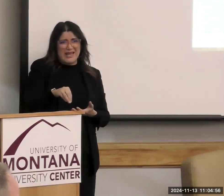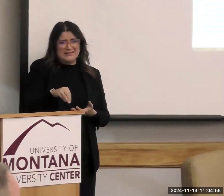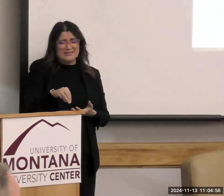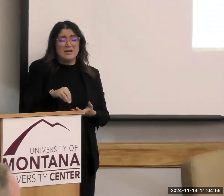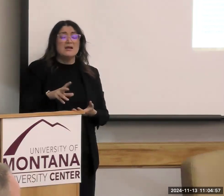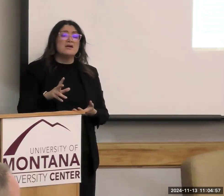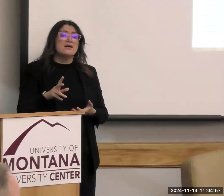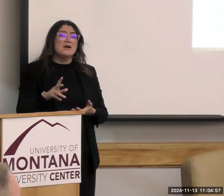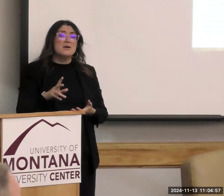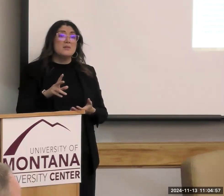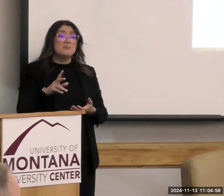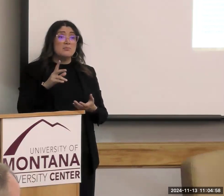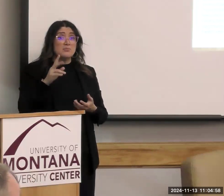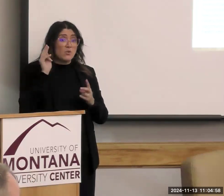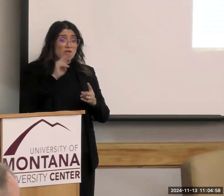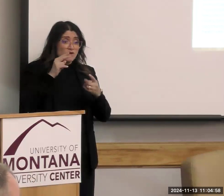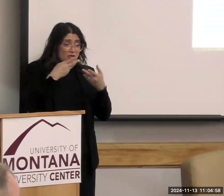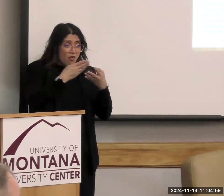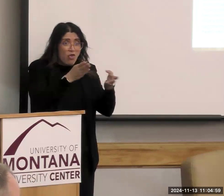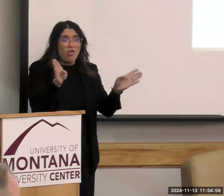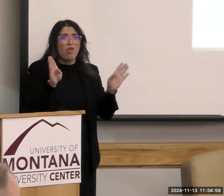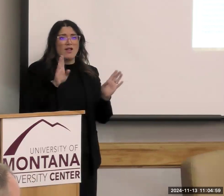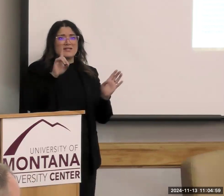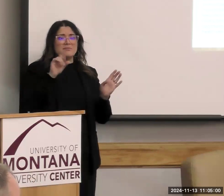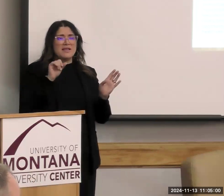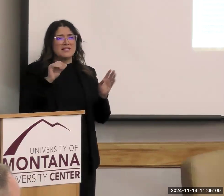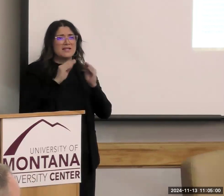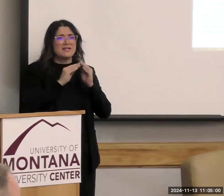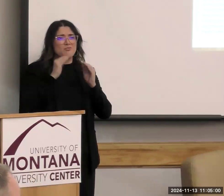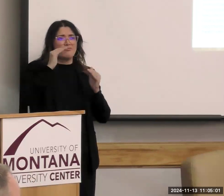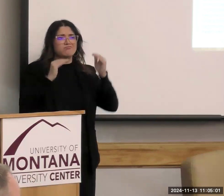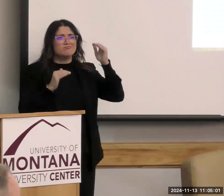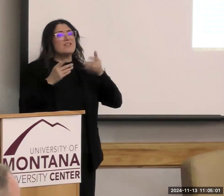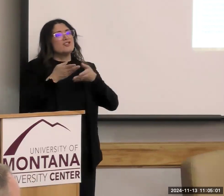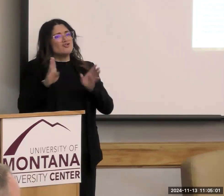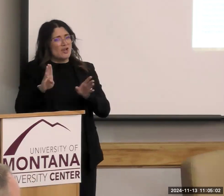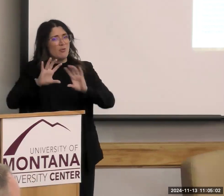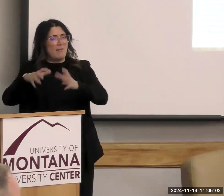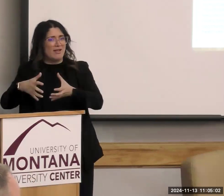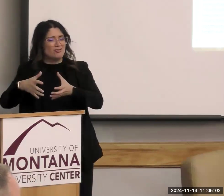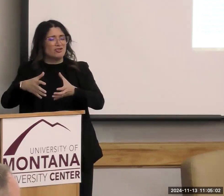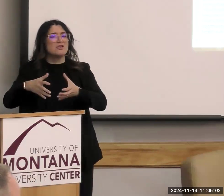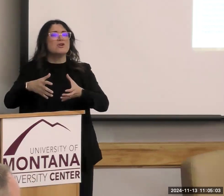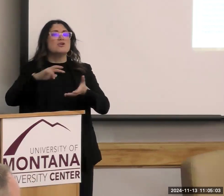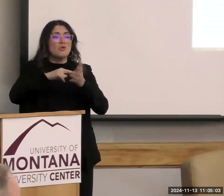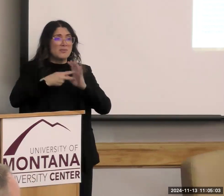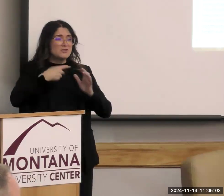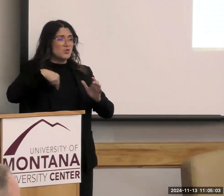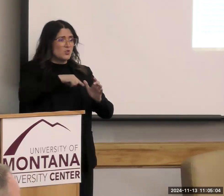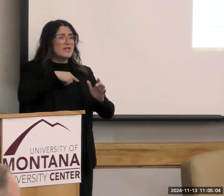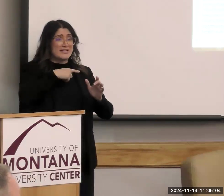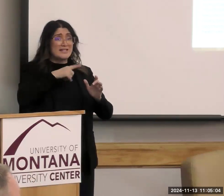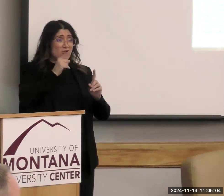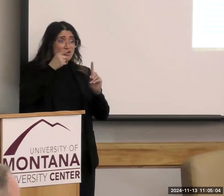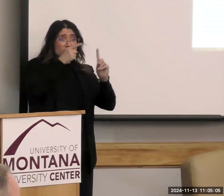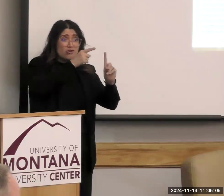we look at all people with disabilities, it's higher than the general population. So we have to pull out our target group, find out what